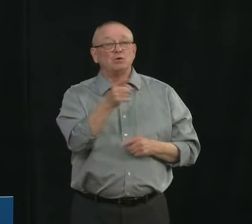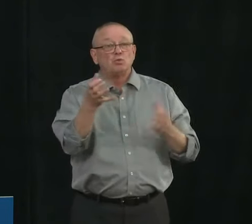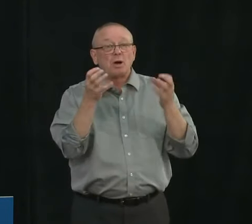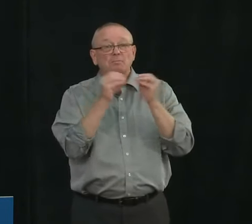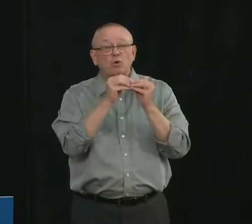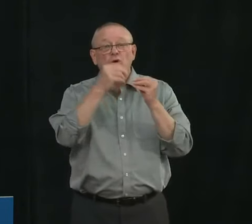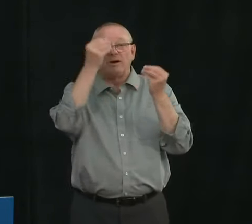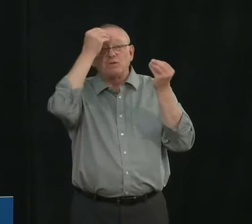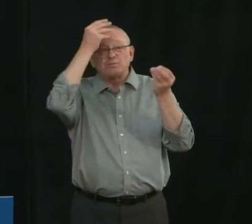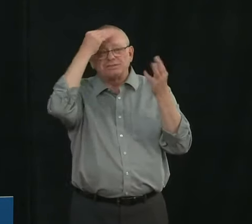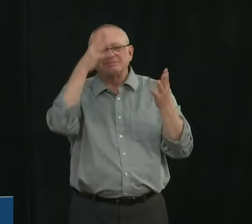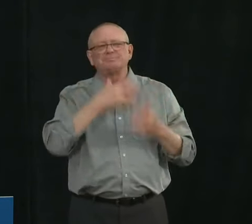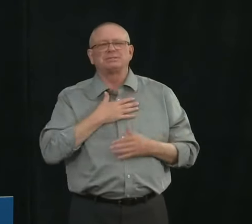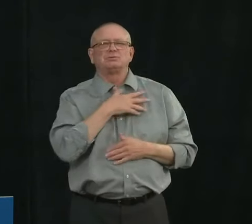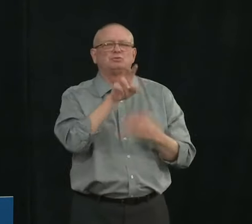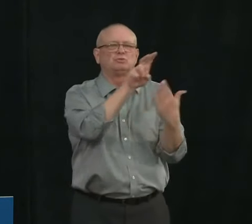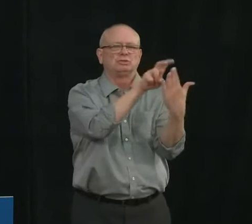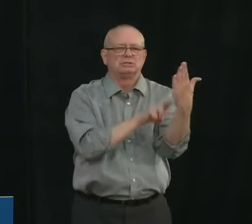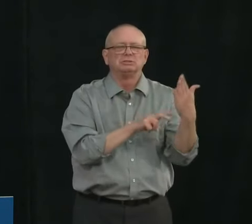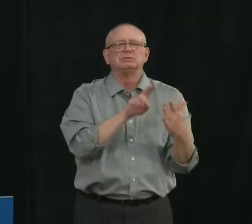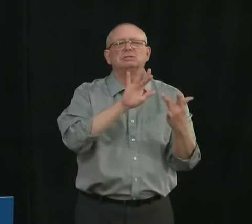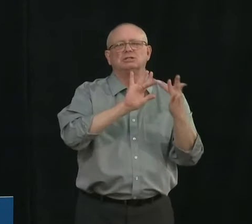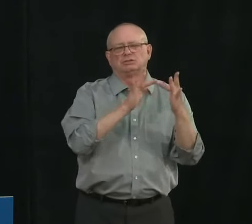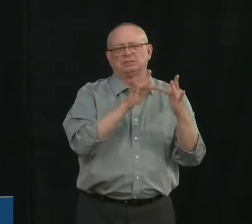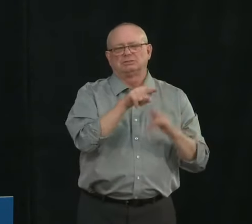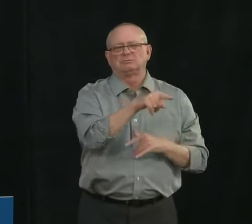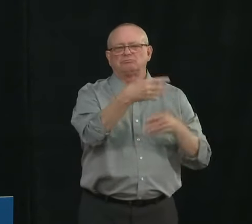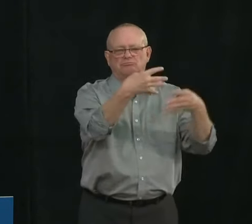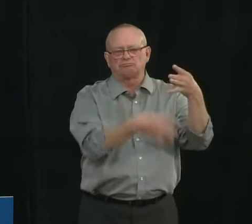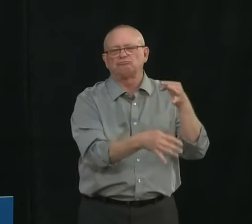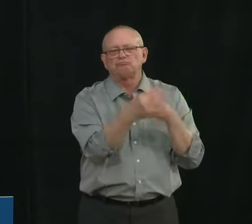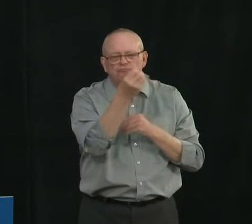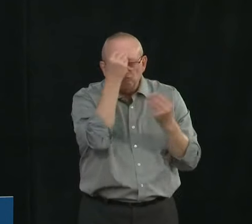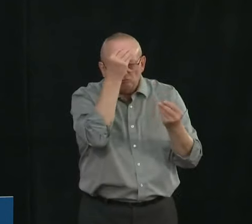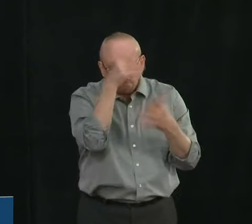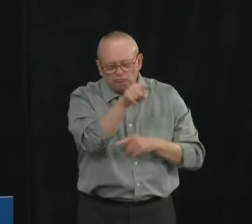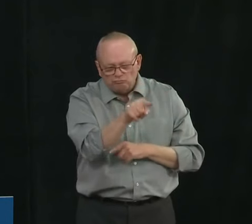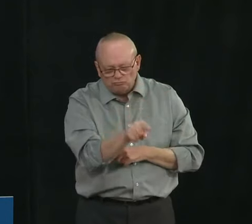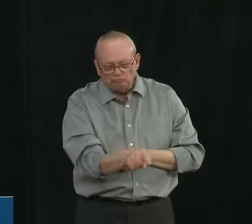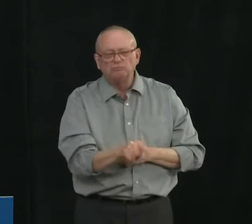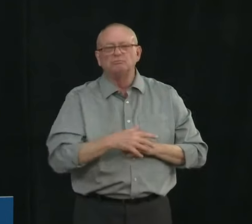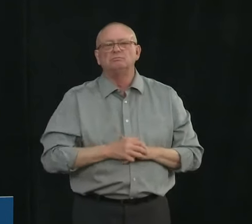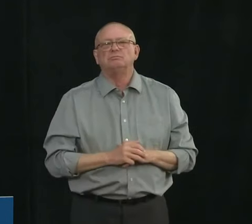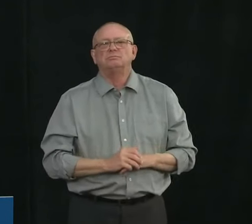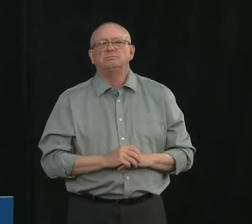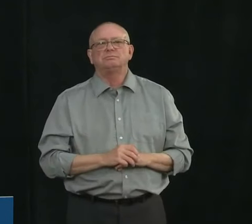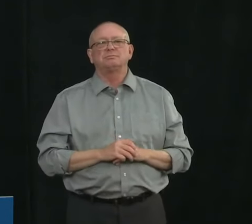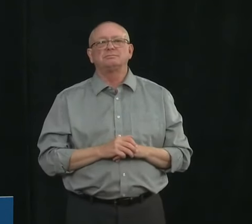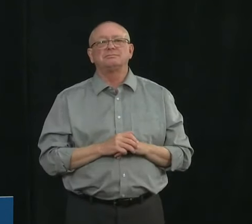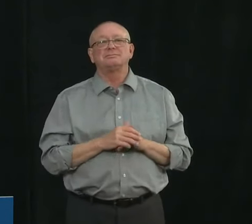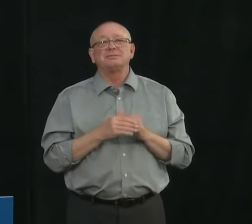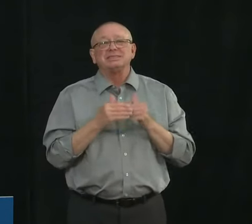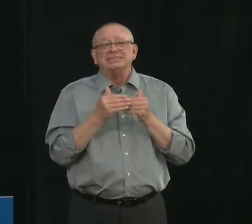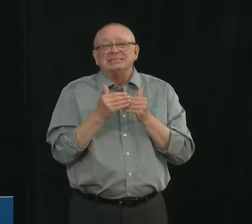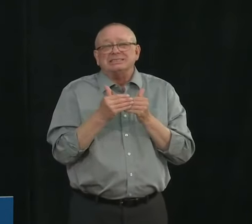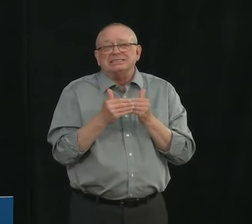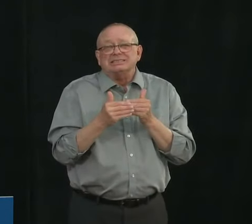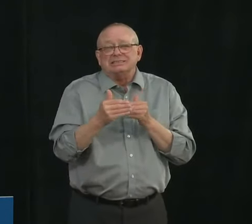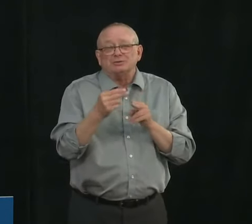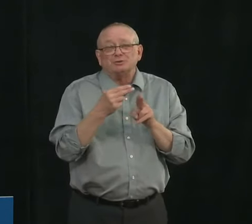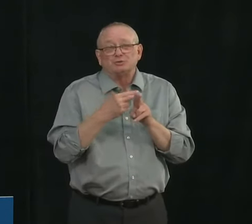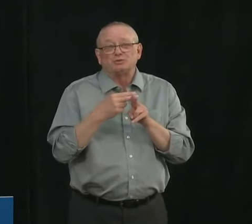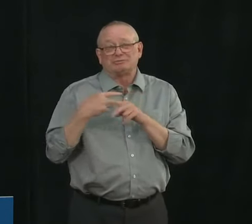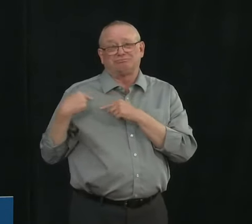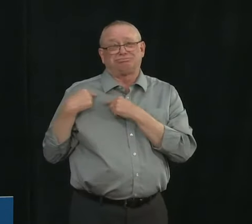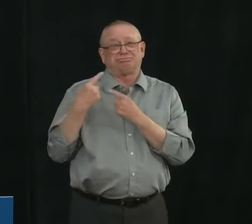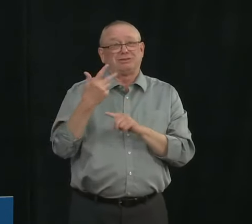We will soon be at the three-month mark since our first case was identified. Albertans have done a tremendous job pulling together,